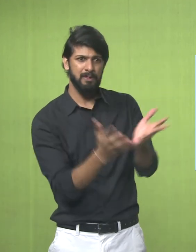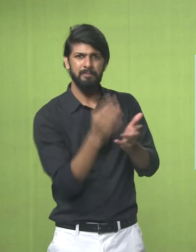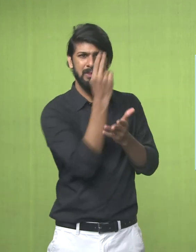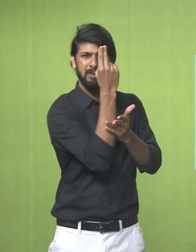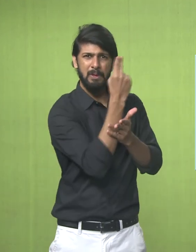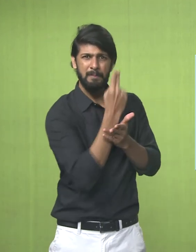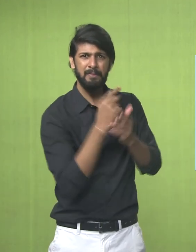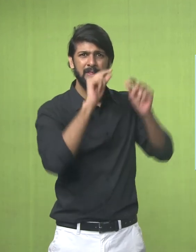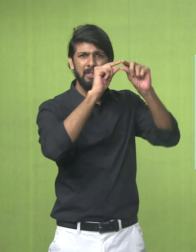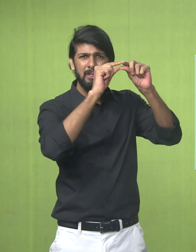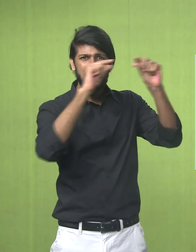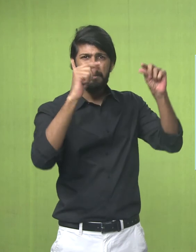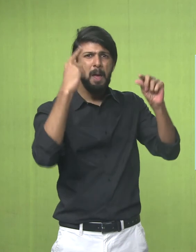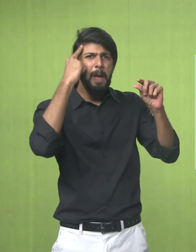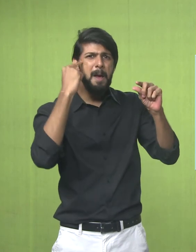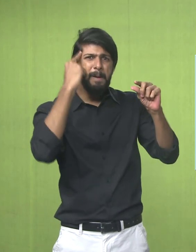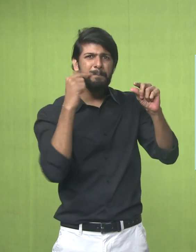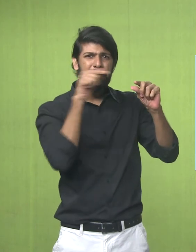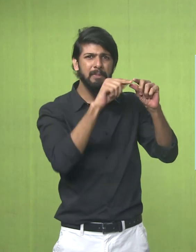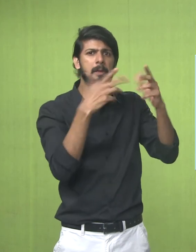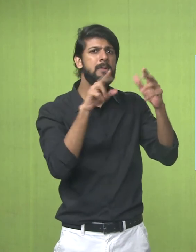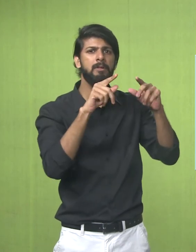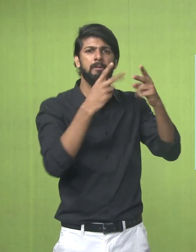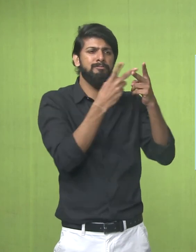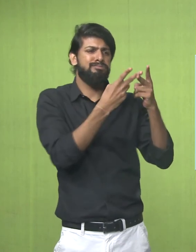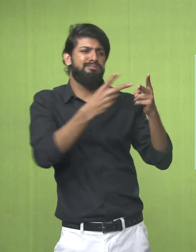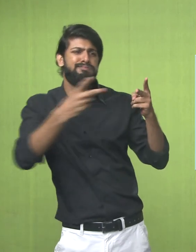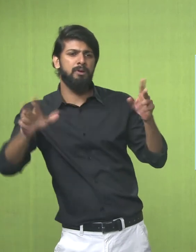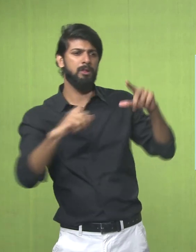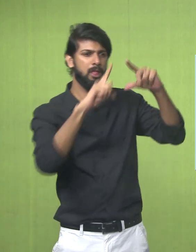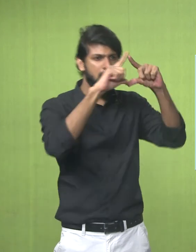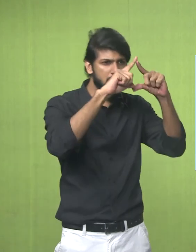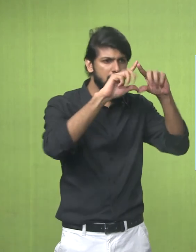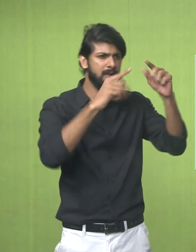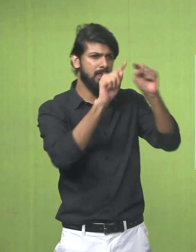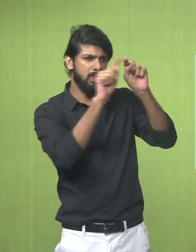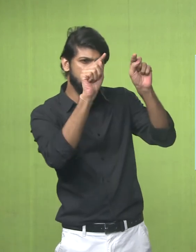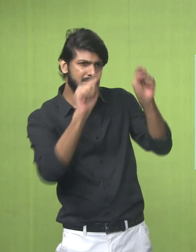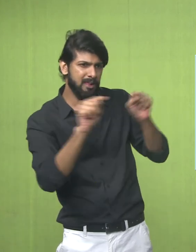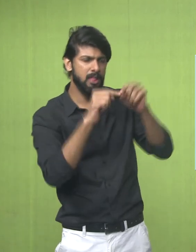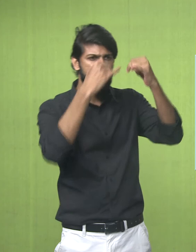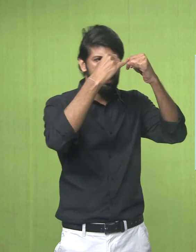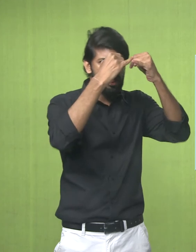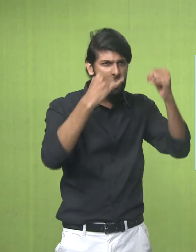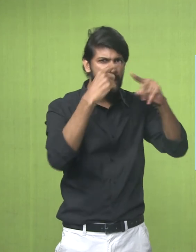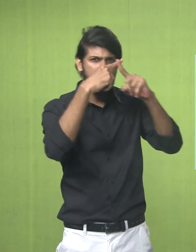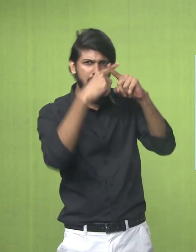All the Pottery Items Will Have Various Kind Of Geometrical Patterns And Bands